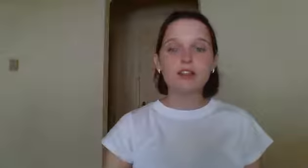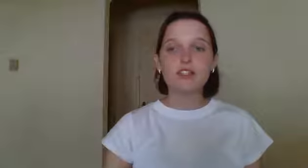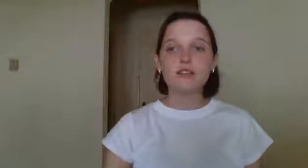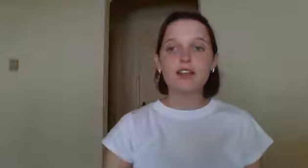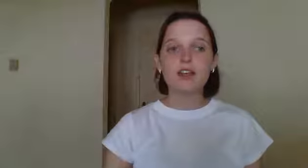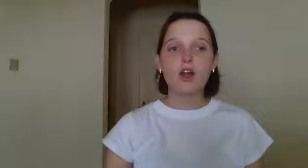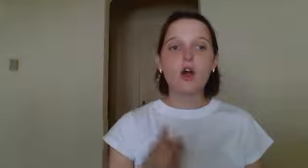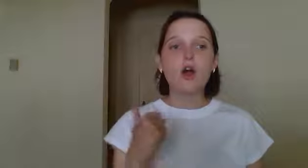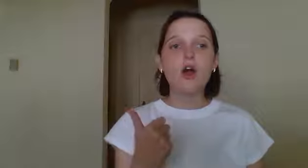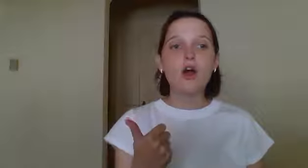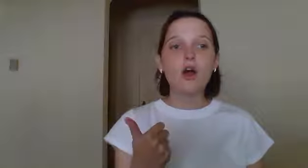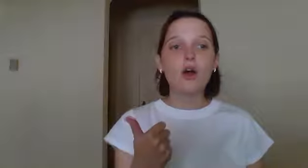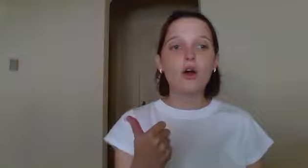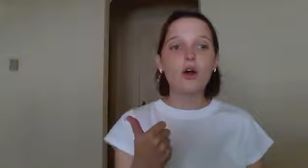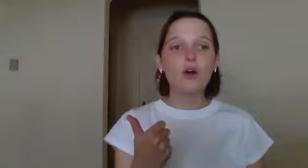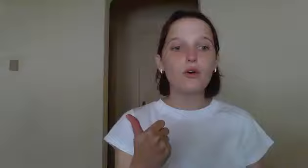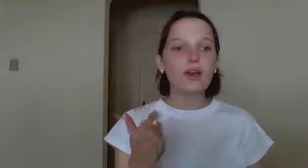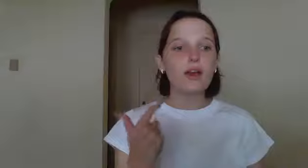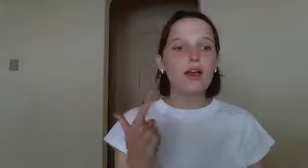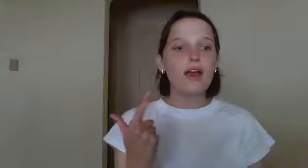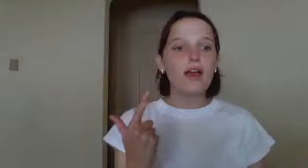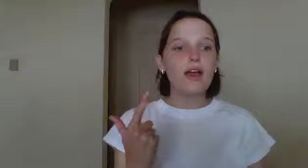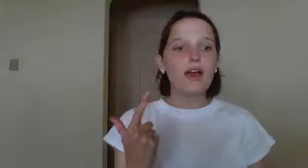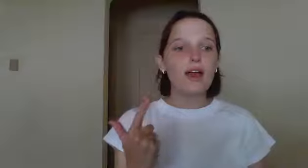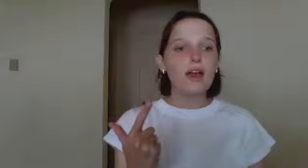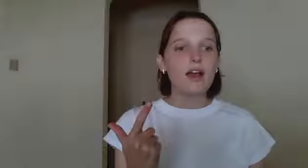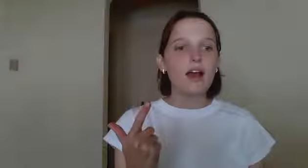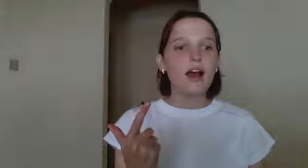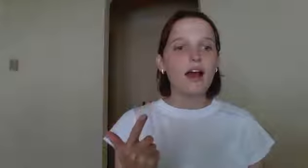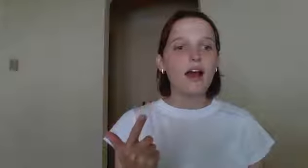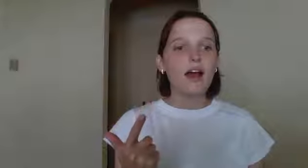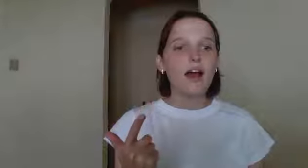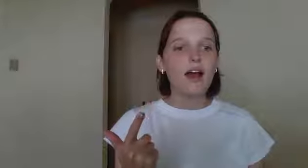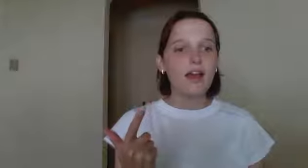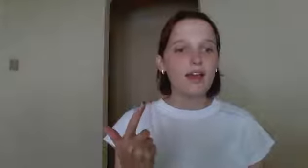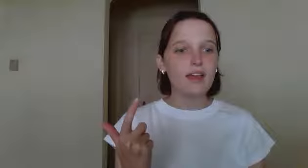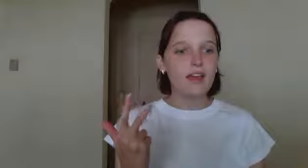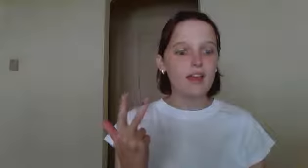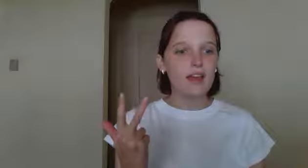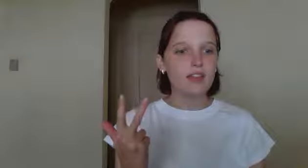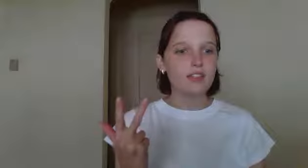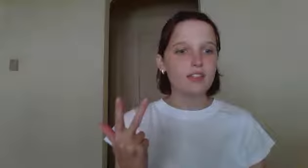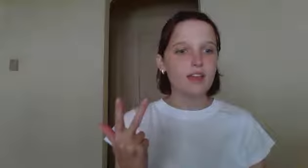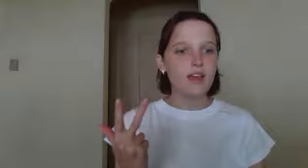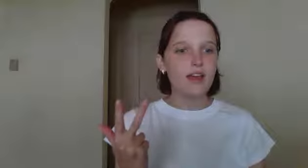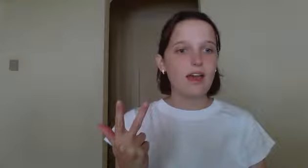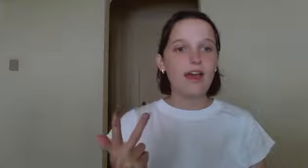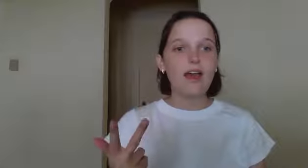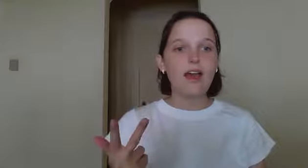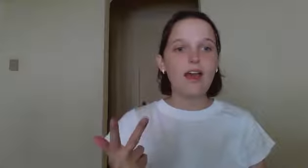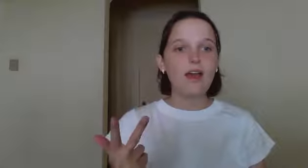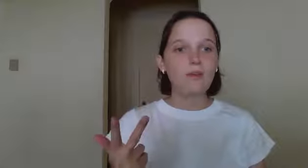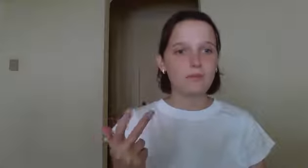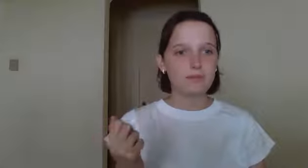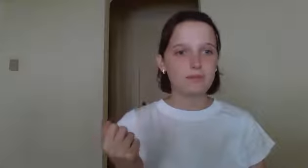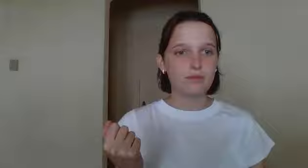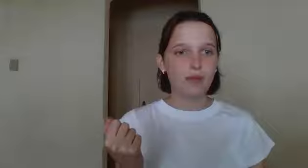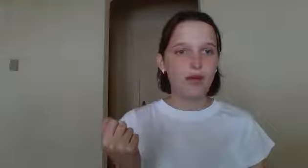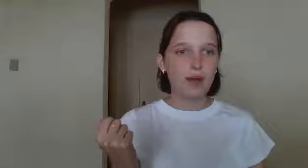practice finding O, I, and eh. Okay,